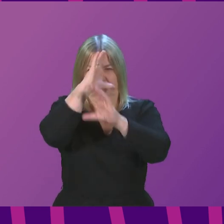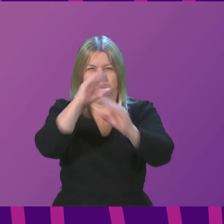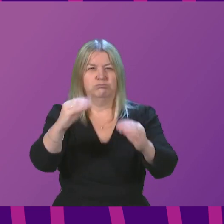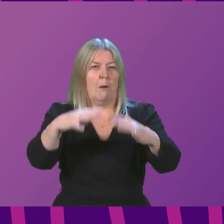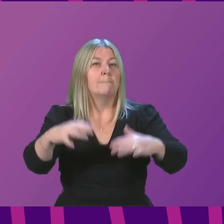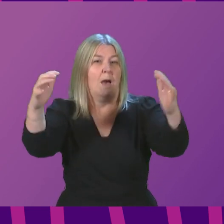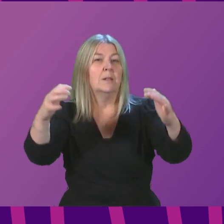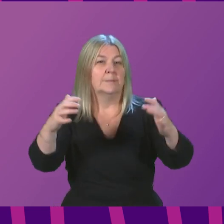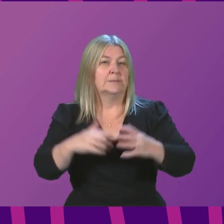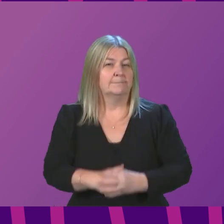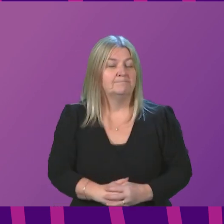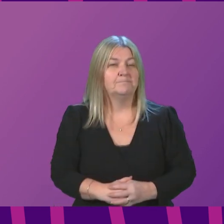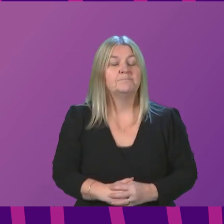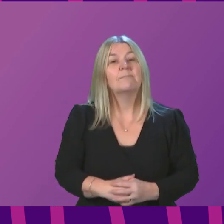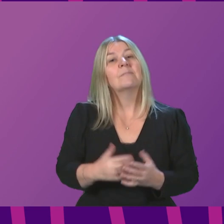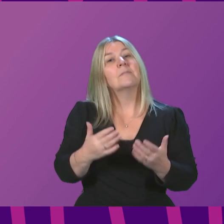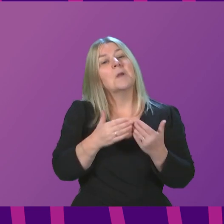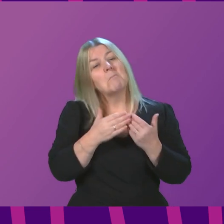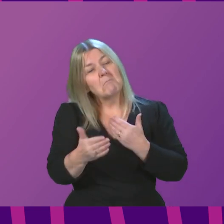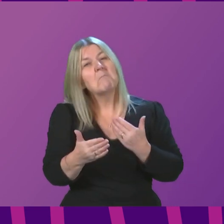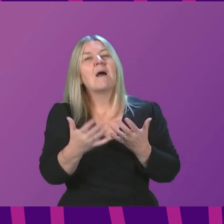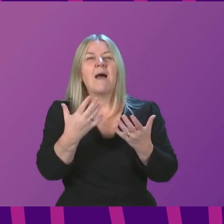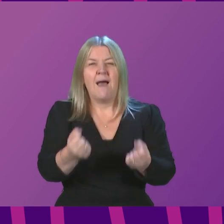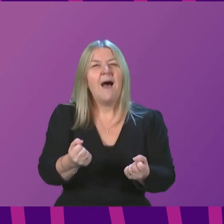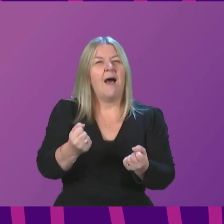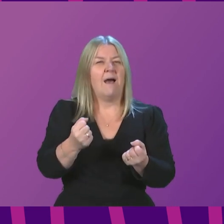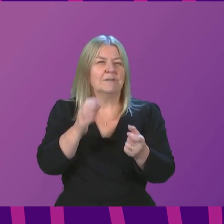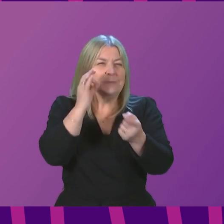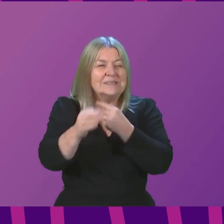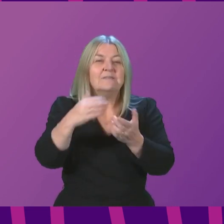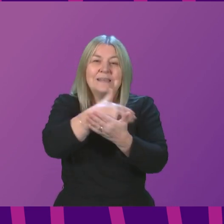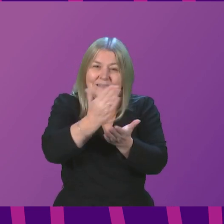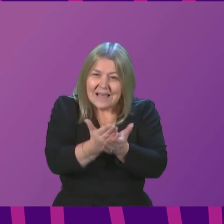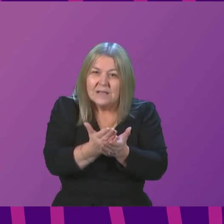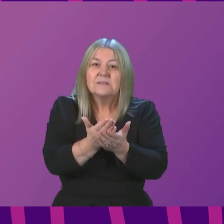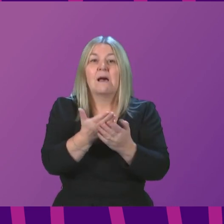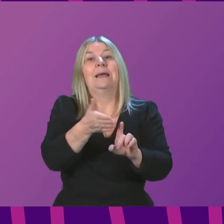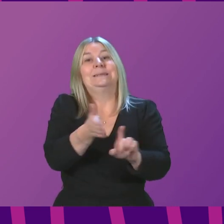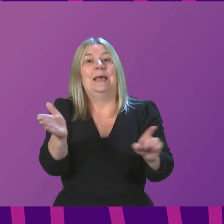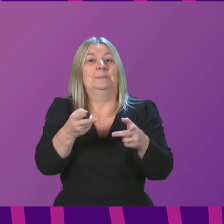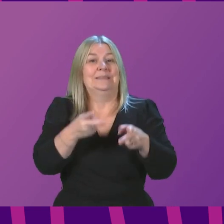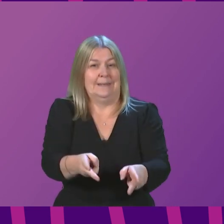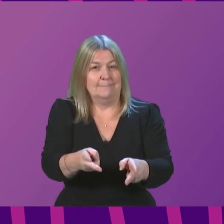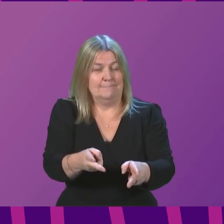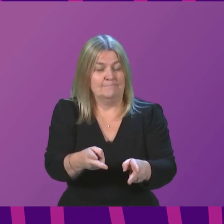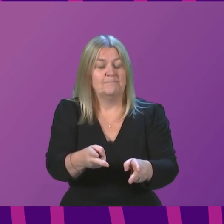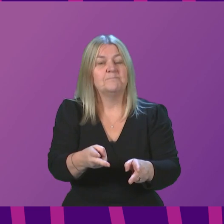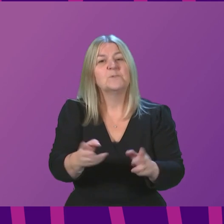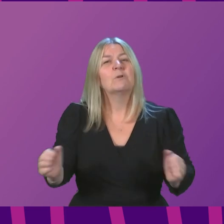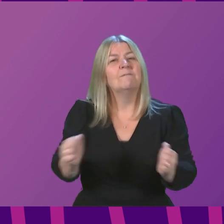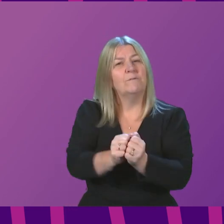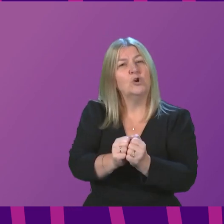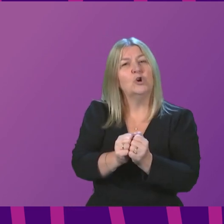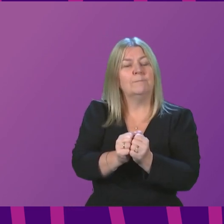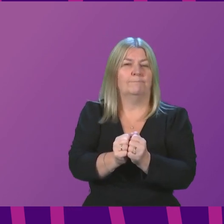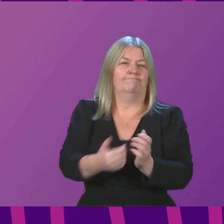In the meantime, we have introduced a sectoral exemption scheme subject to appropriate protections, and I can confirm today a